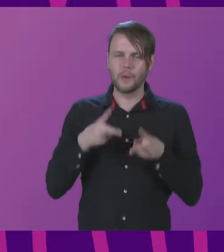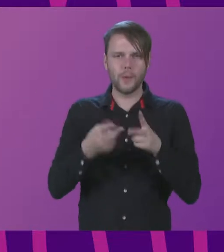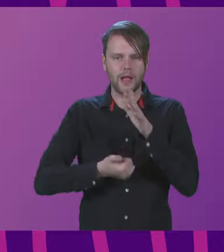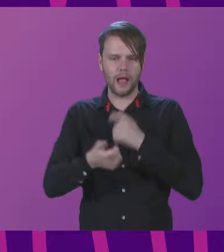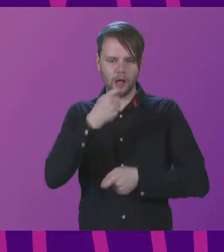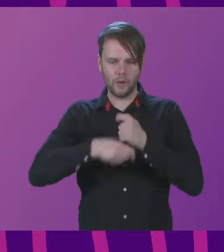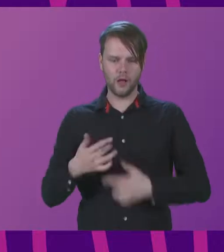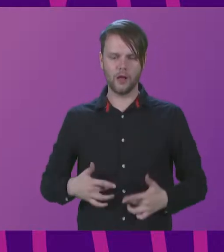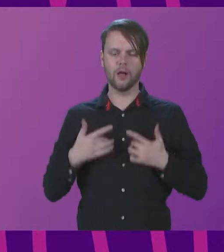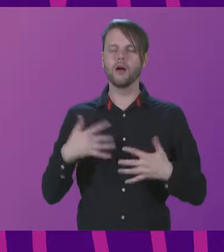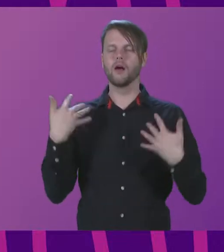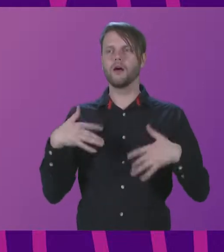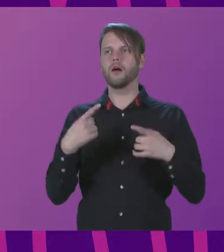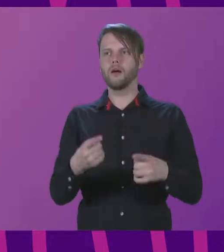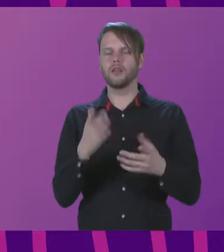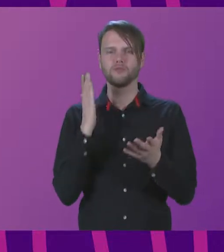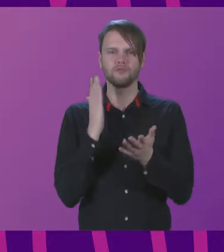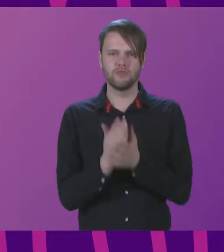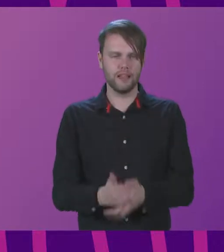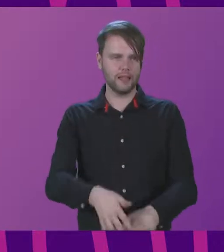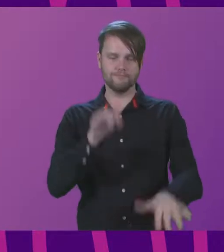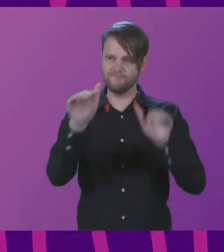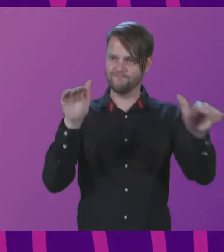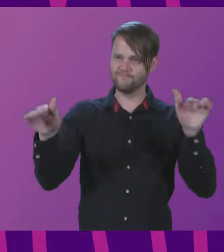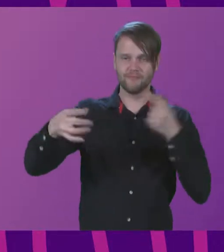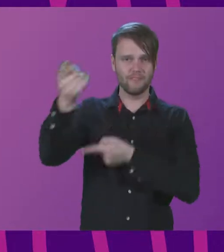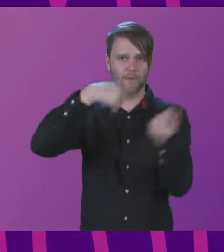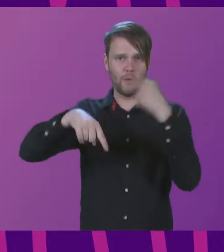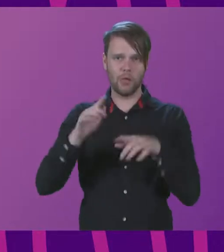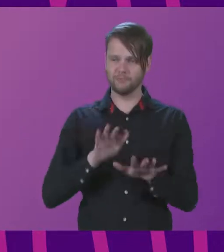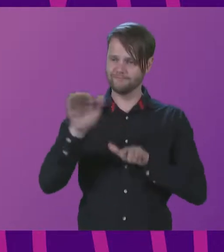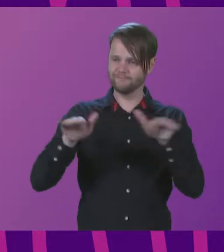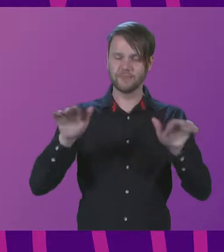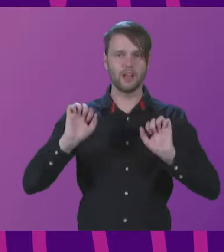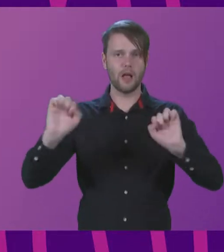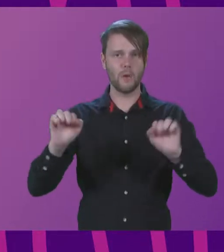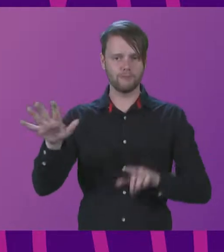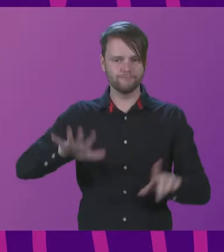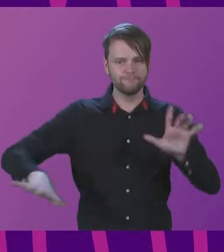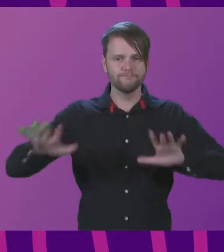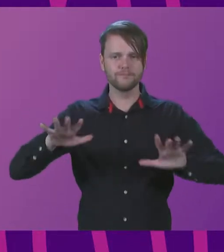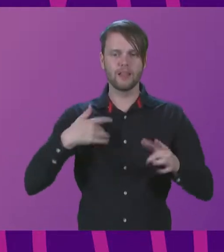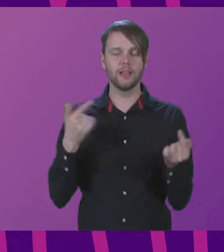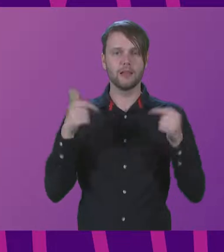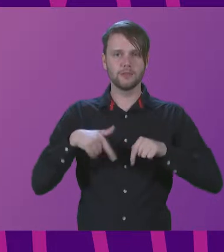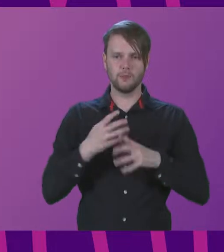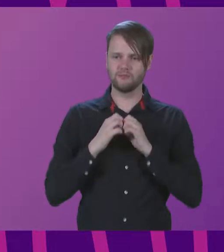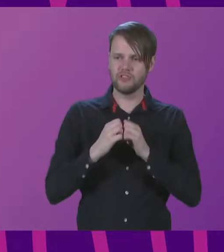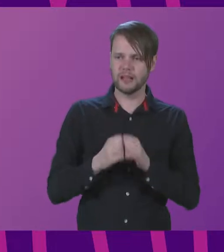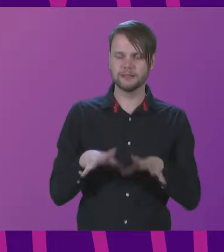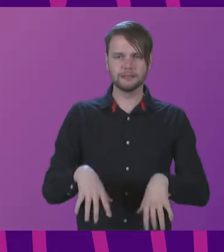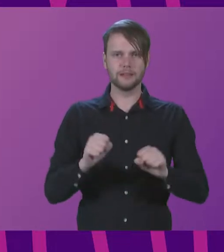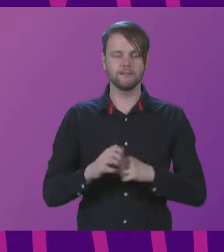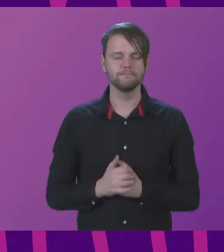brought them to life are a clarion call for all of us as we return home and put what we've discussed into practice.